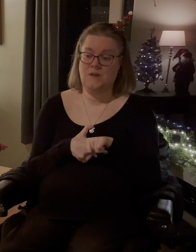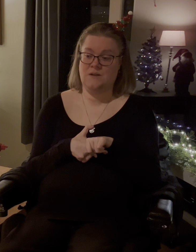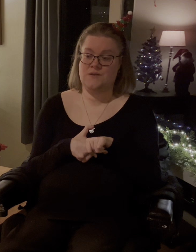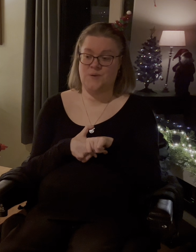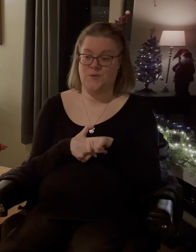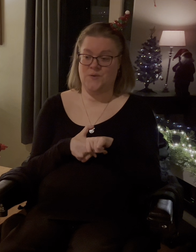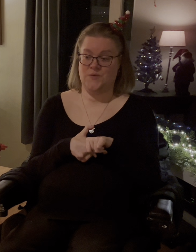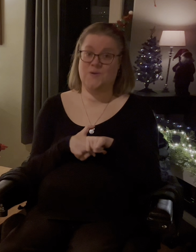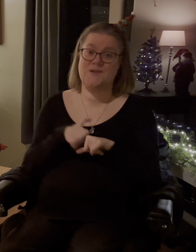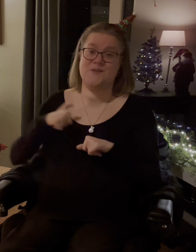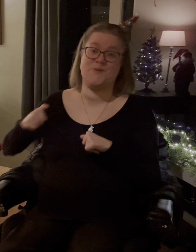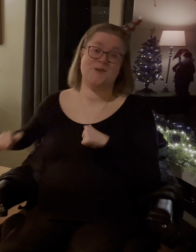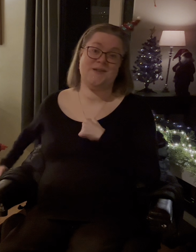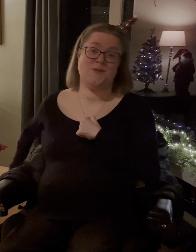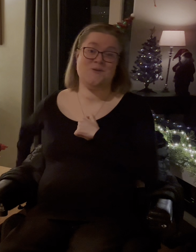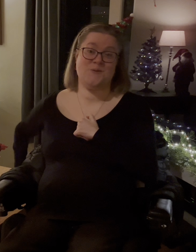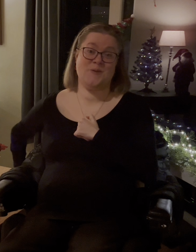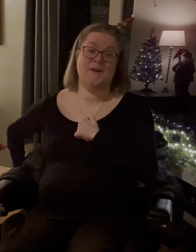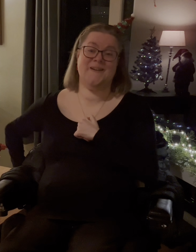So of course the first day was from her